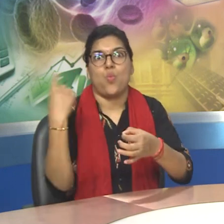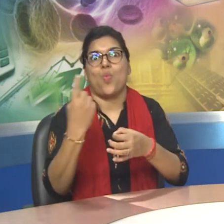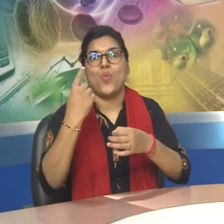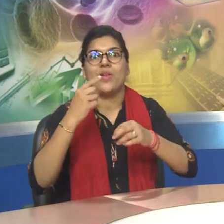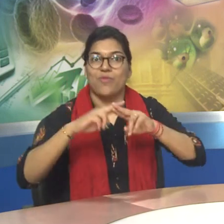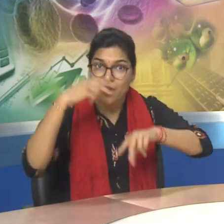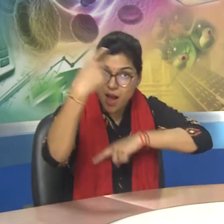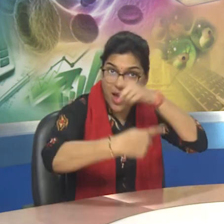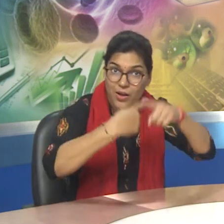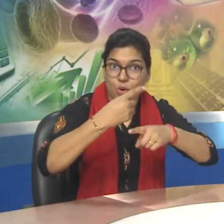trade.